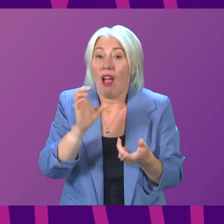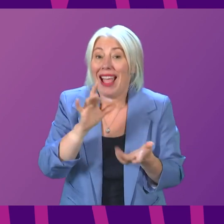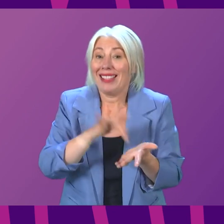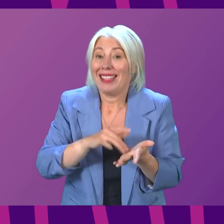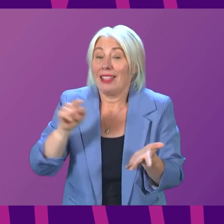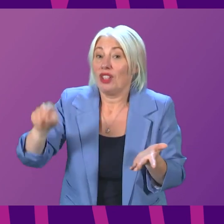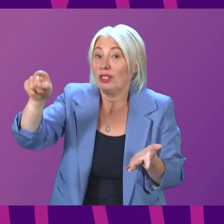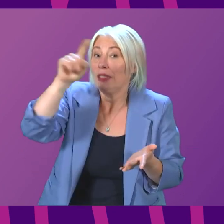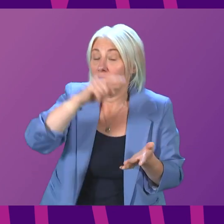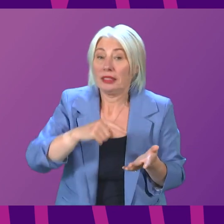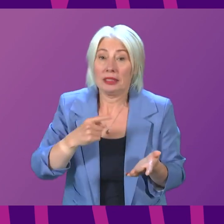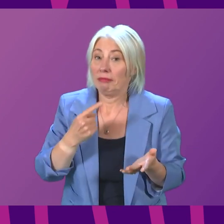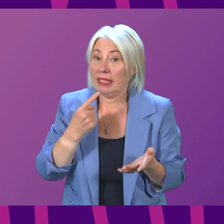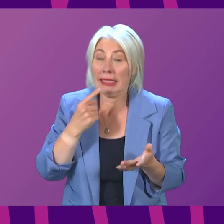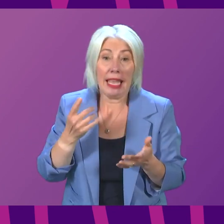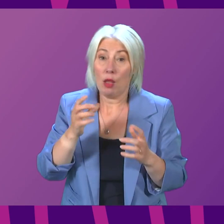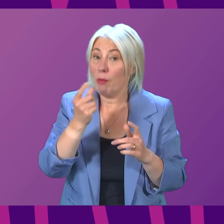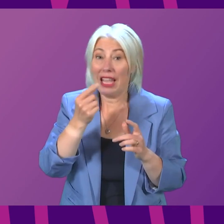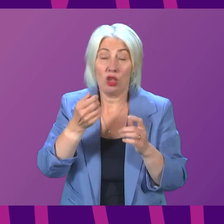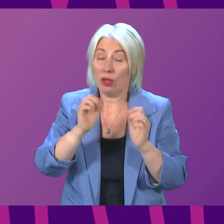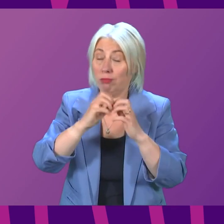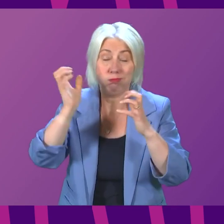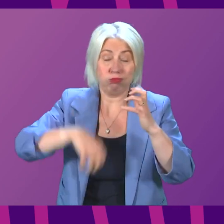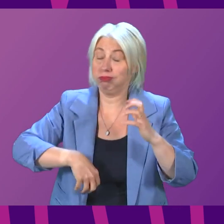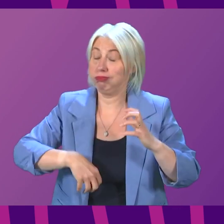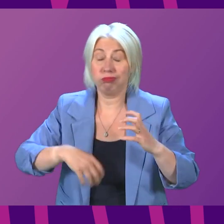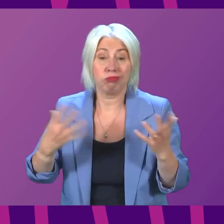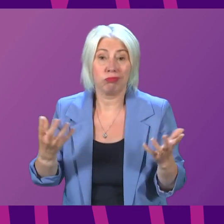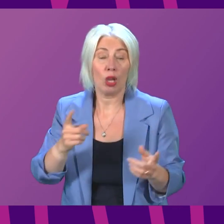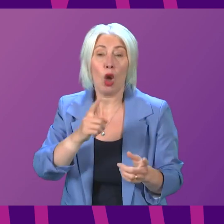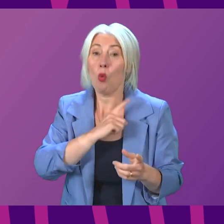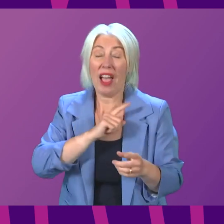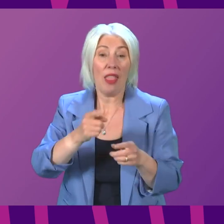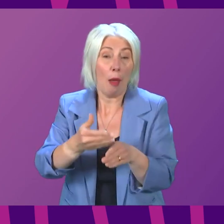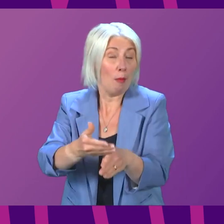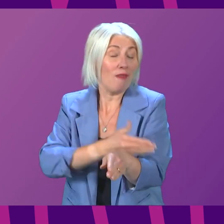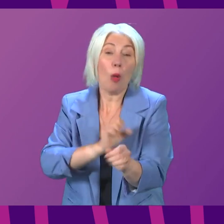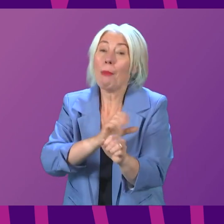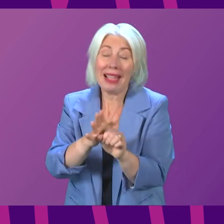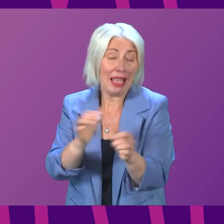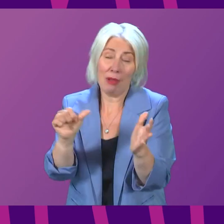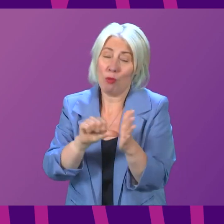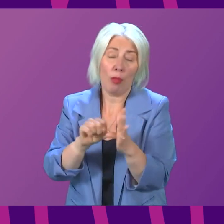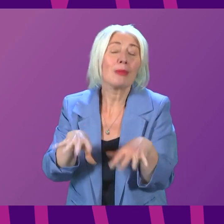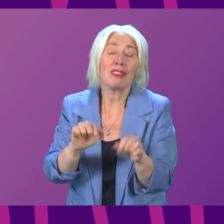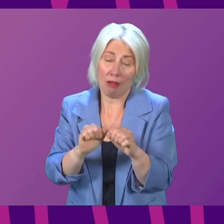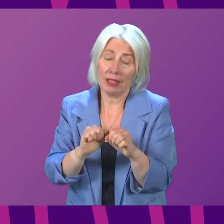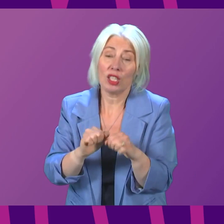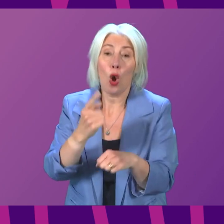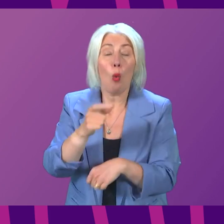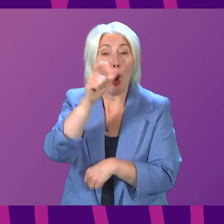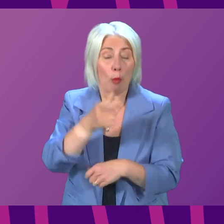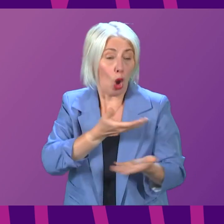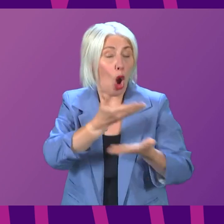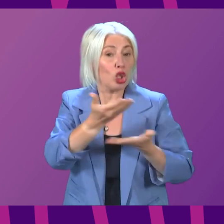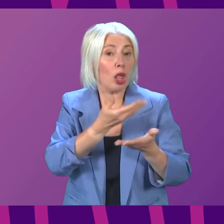Scotland described as being at breaking point, and the causes of this predate the pandemic. This is what one consultant oncologist